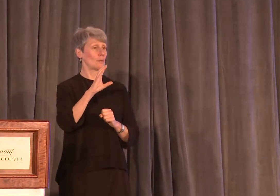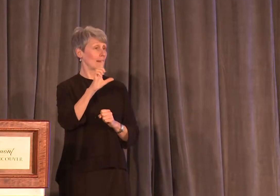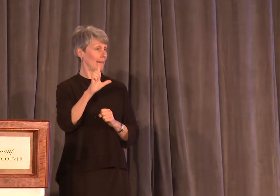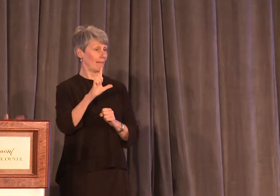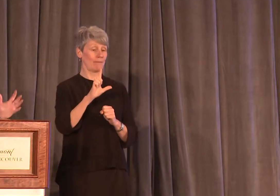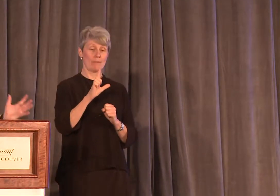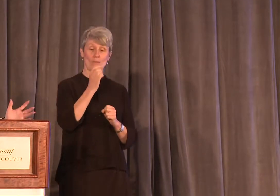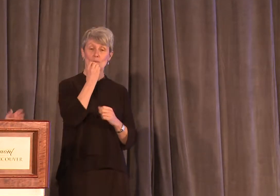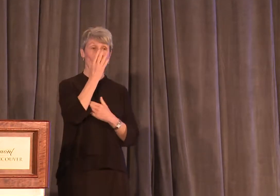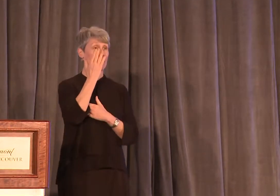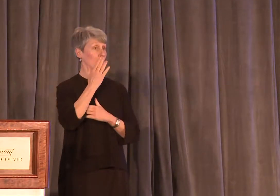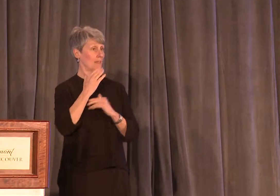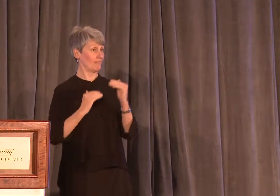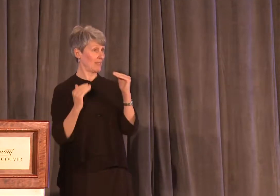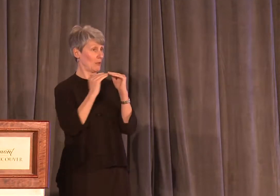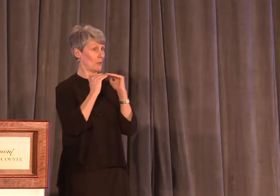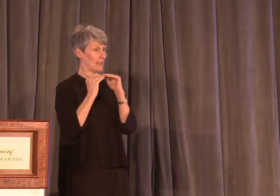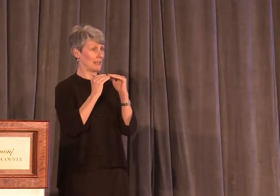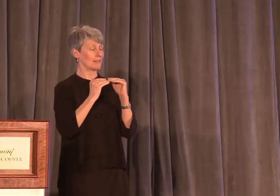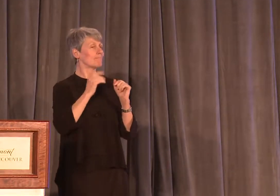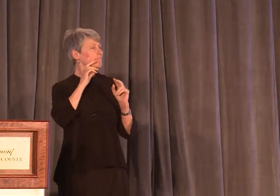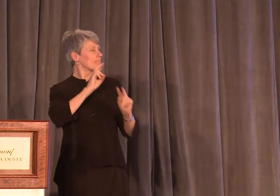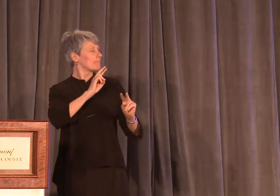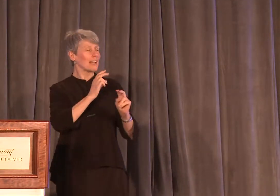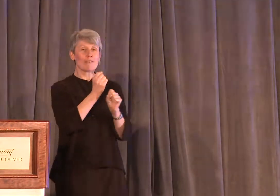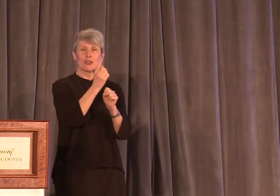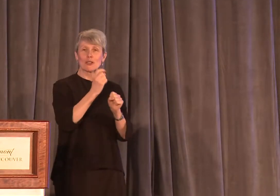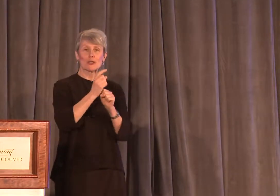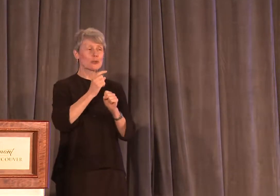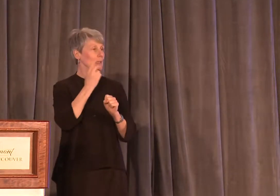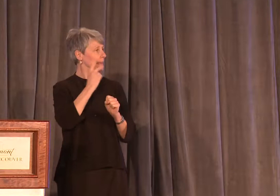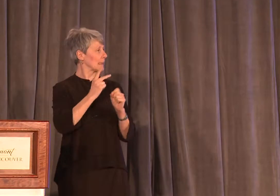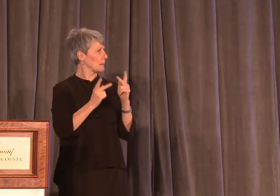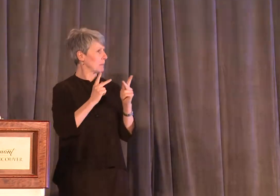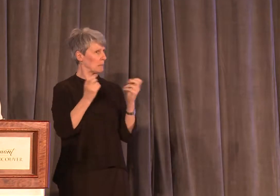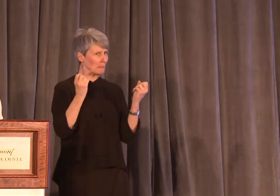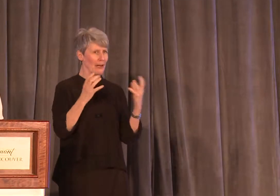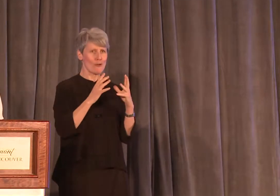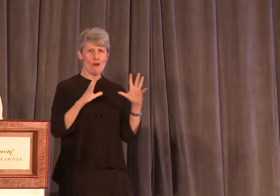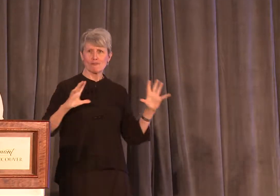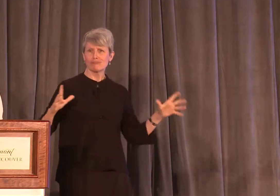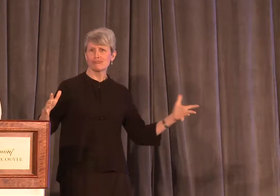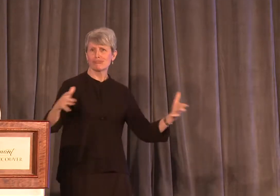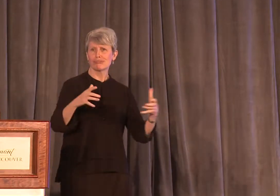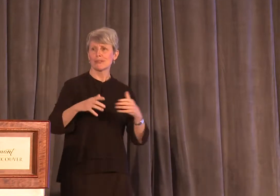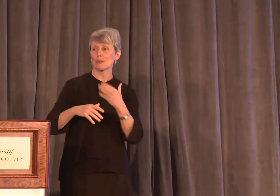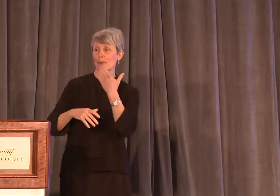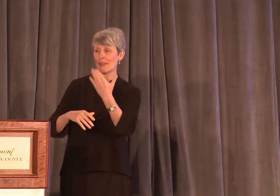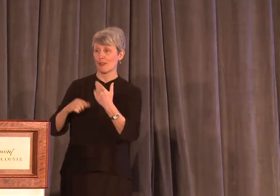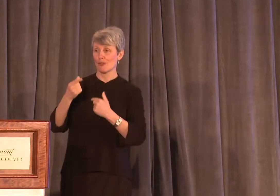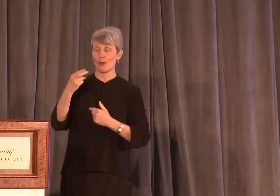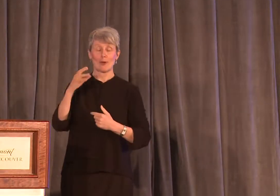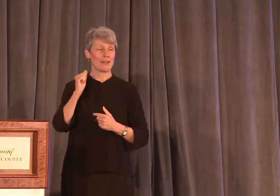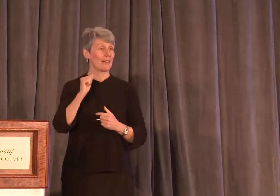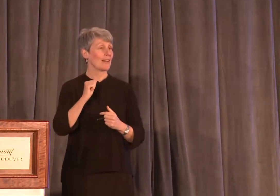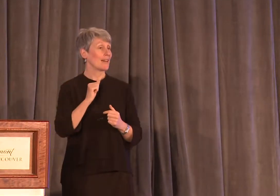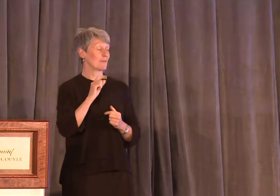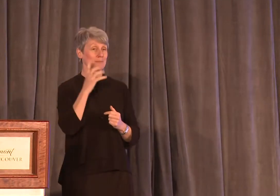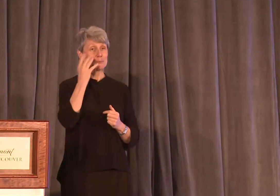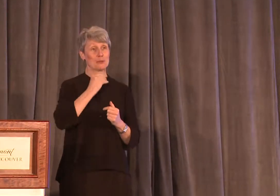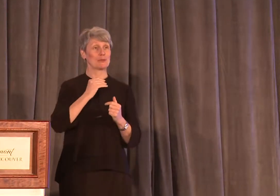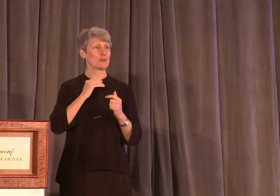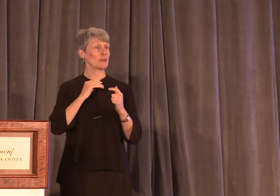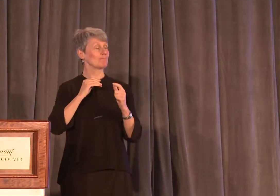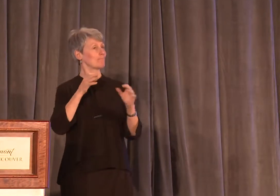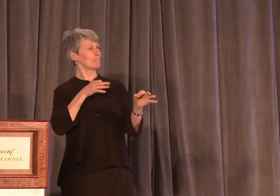to see such a large room of people here supporting West Coast Leave. And thank you, Gloria, so much for that lovely introduction.